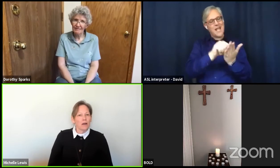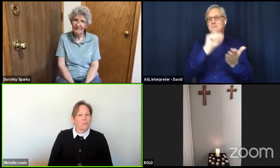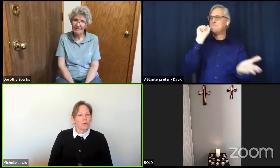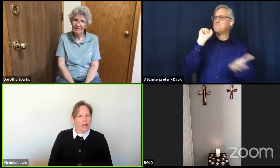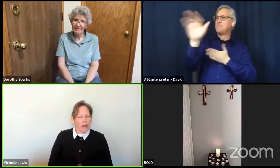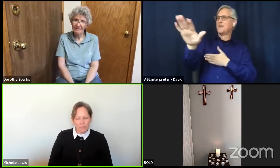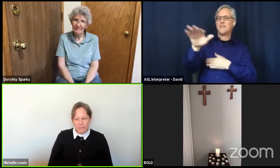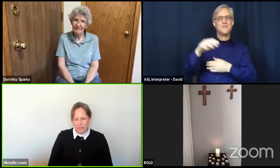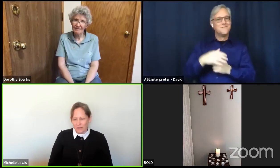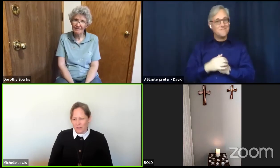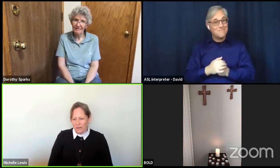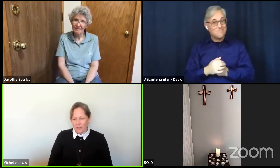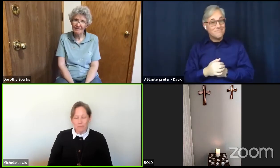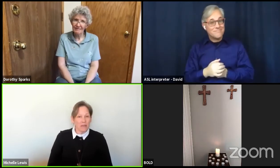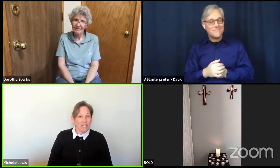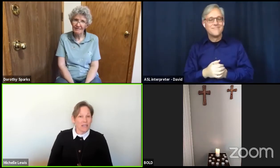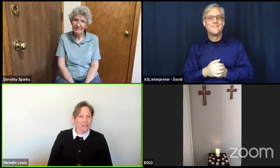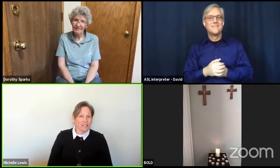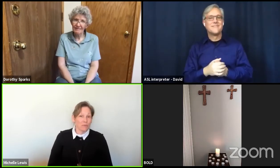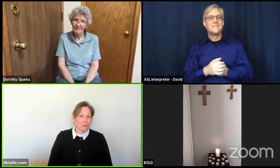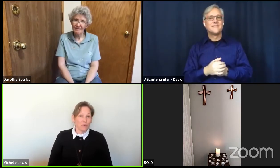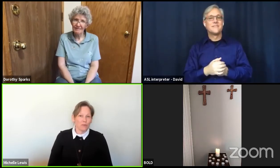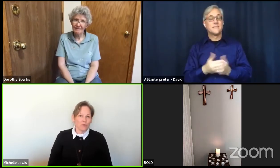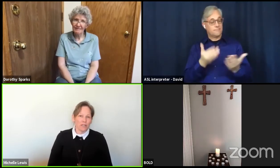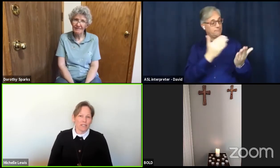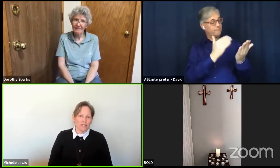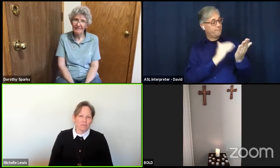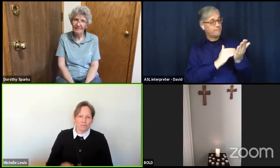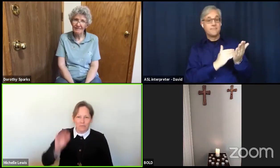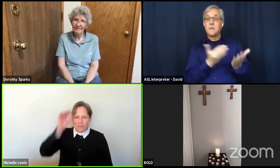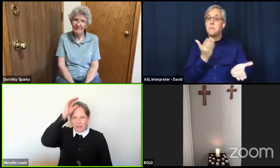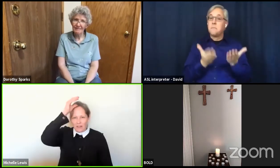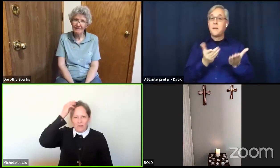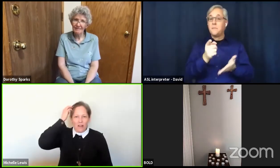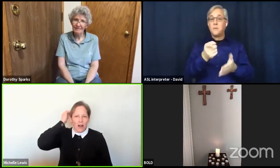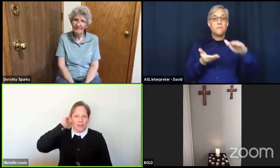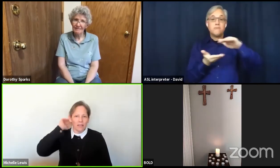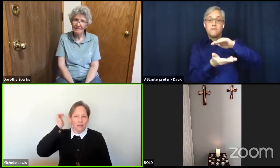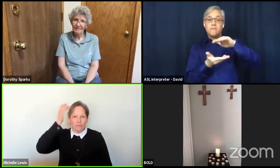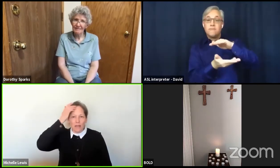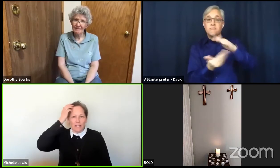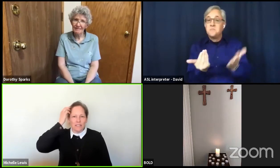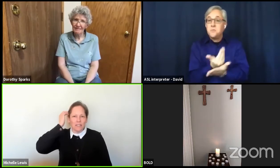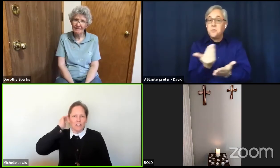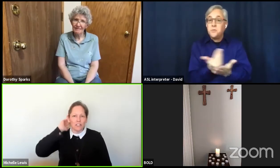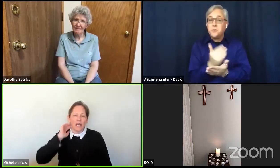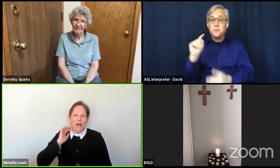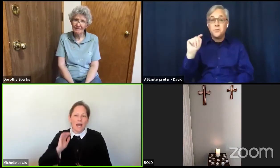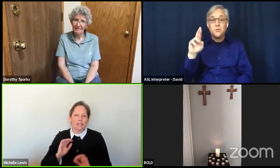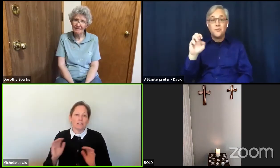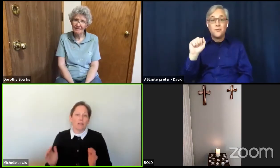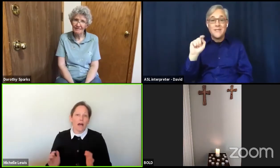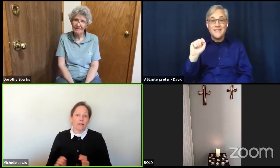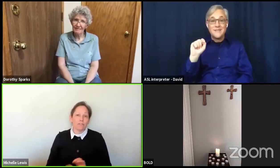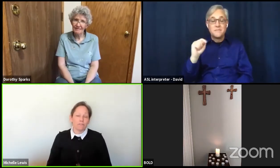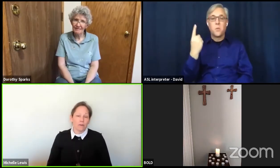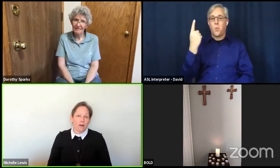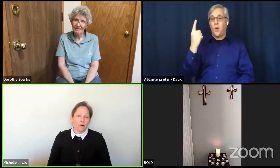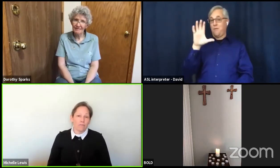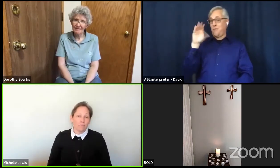Perhaps you're baking some new treats. A colleague of mine said she has a lot of food